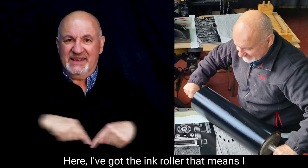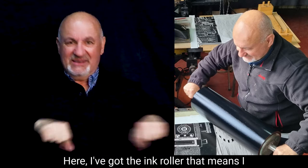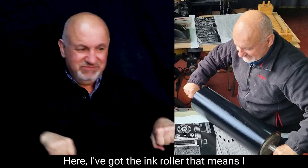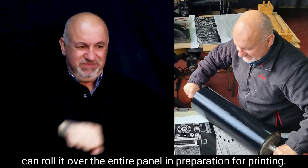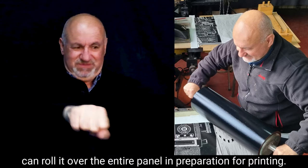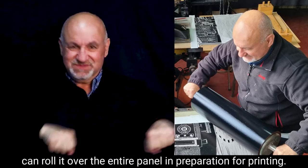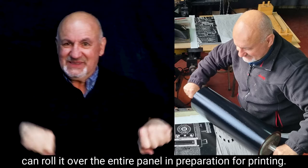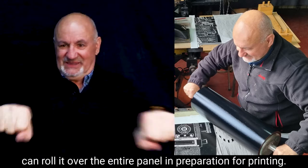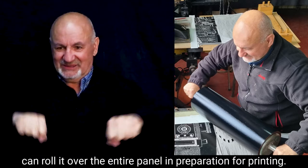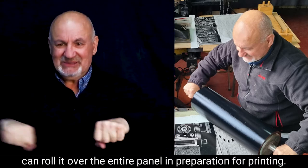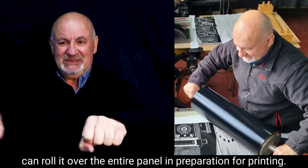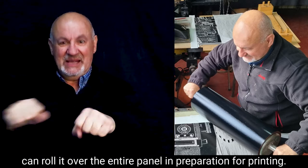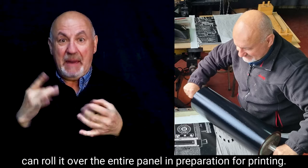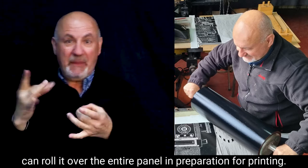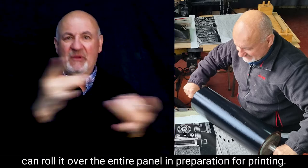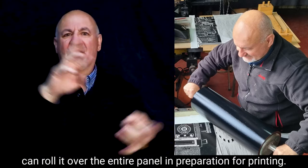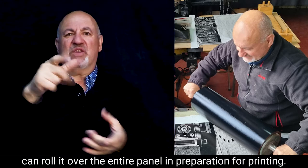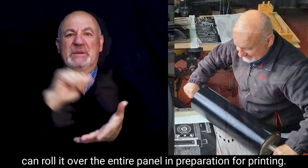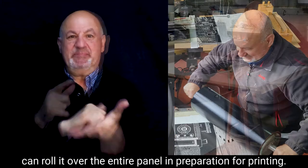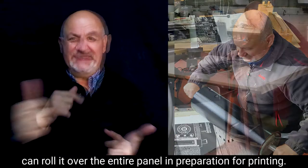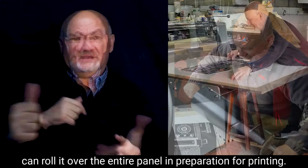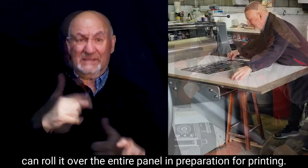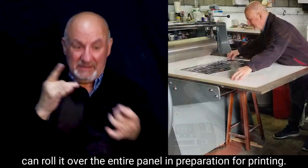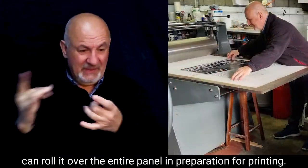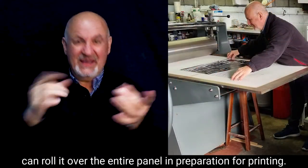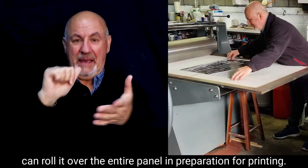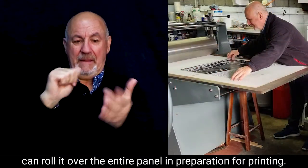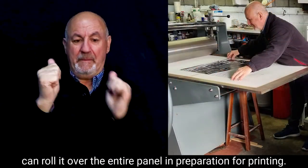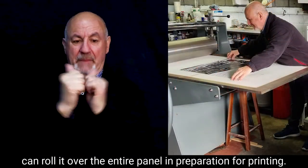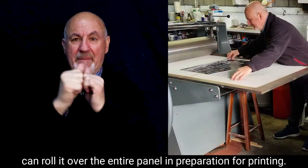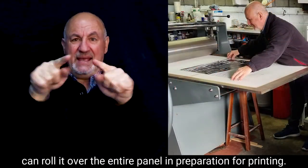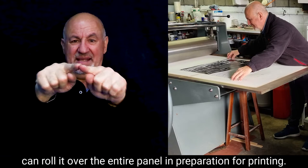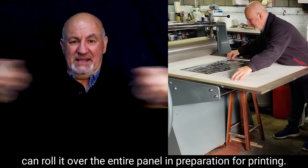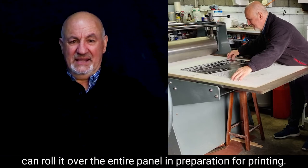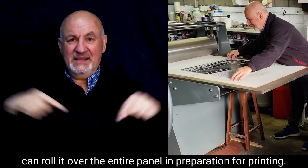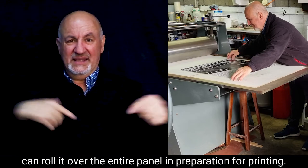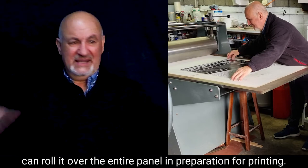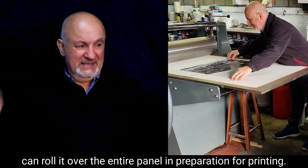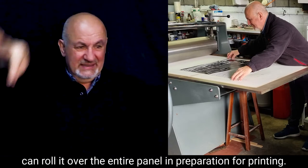I can roll it over the entire panel in preparation for printing.